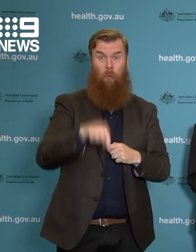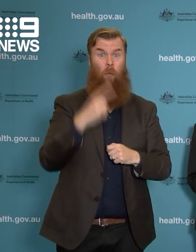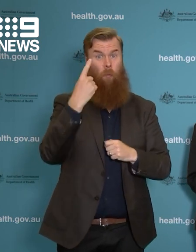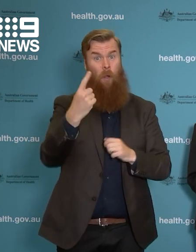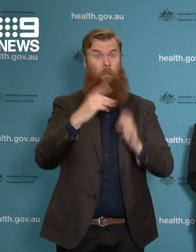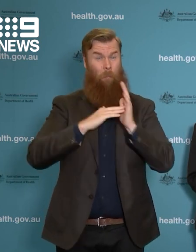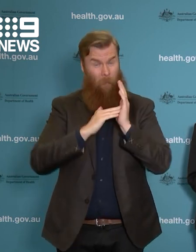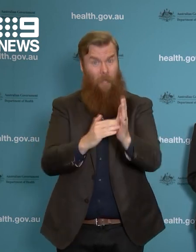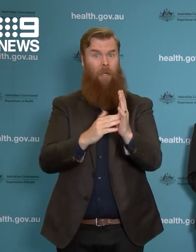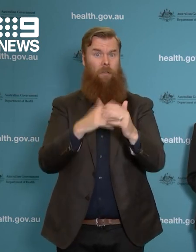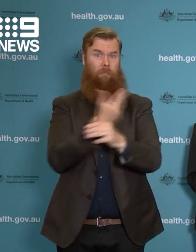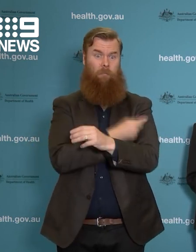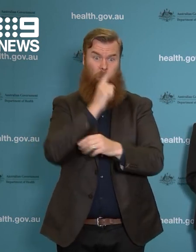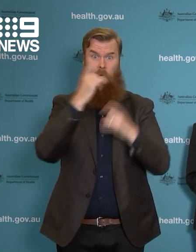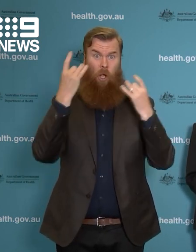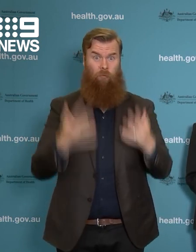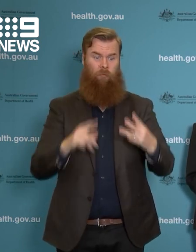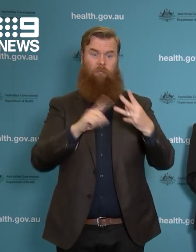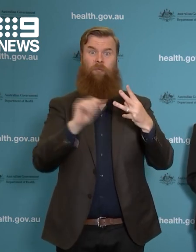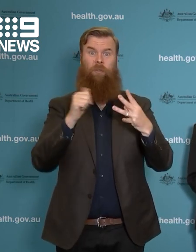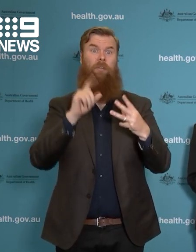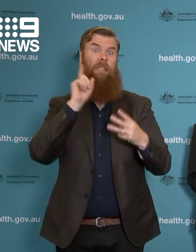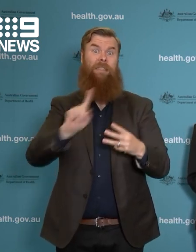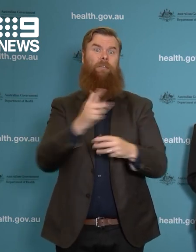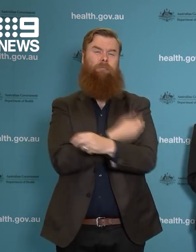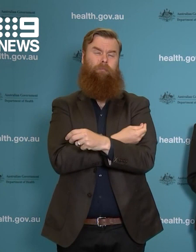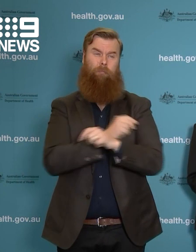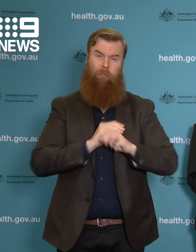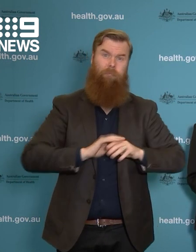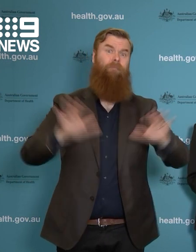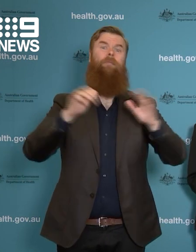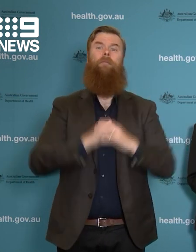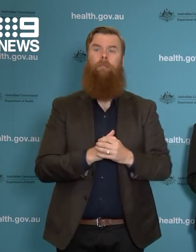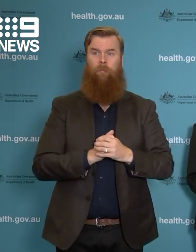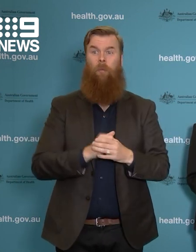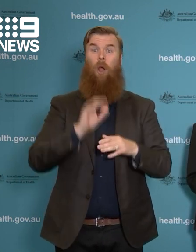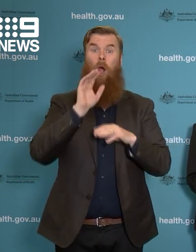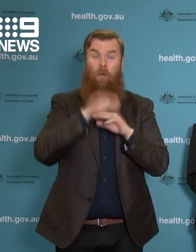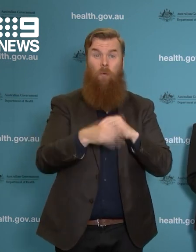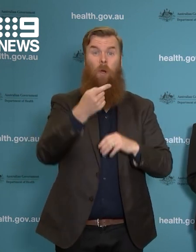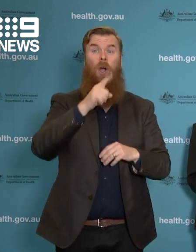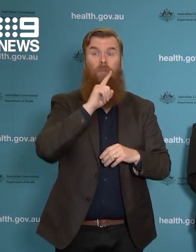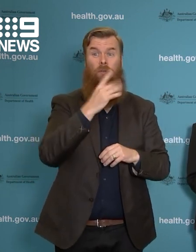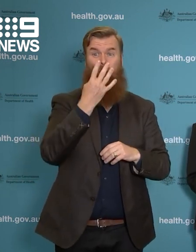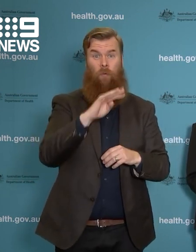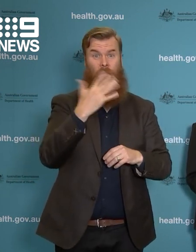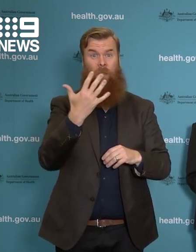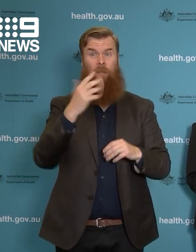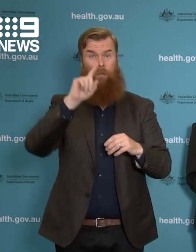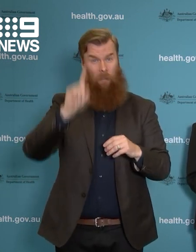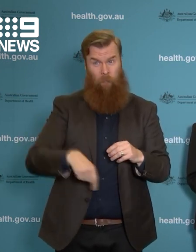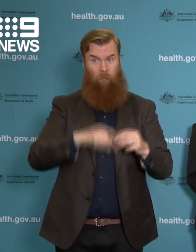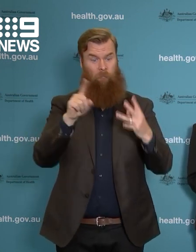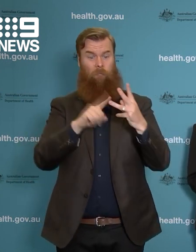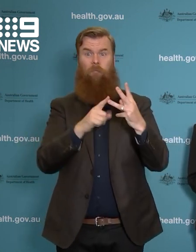Yesterday was a record day in terms of booster shots. There were more than 135,000 booster shots delivered yesterday. And I do